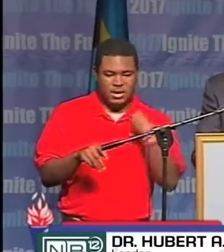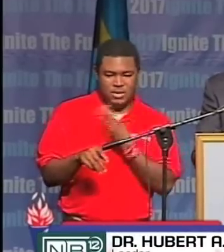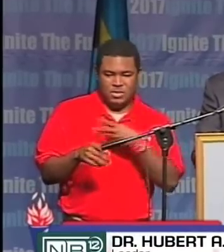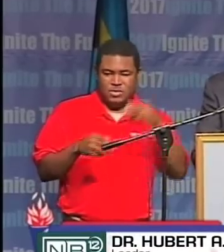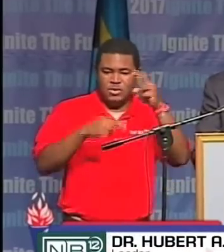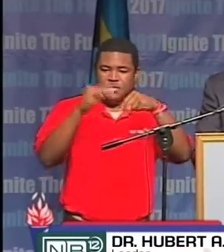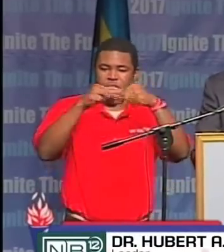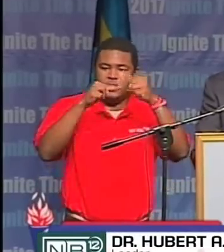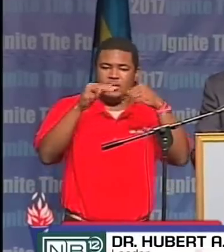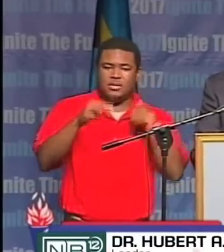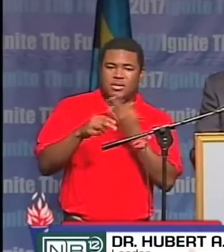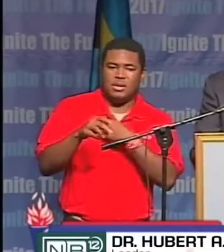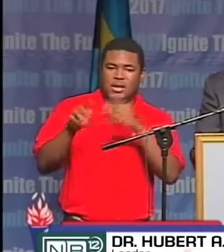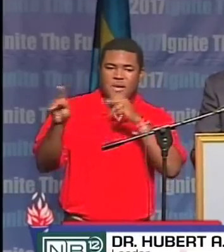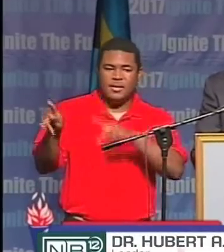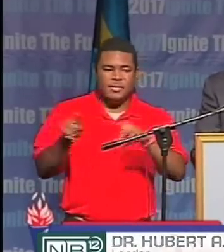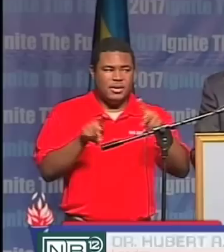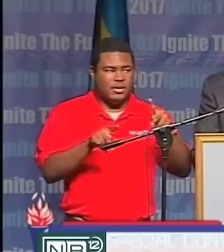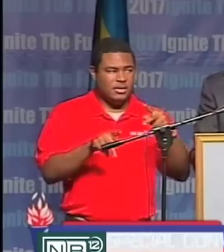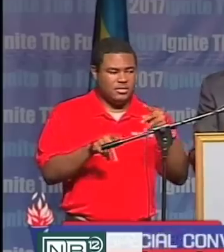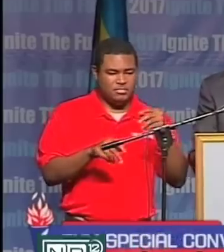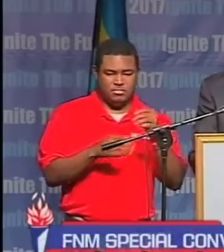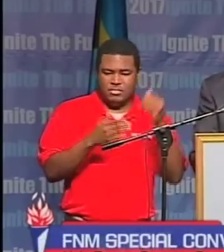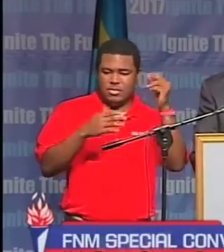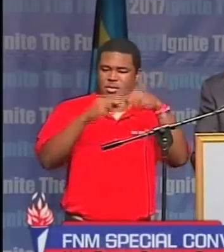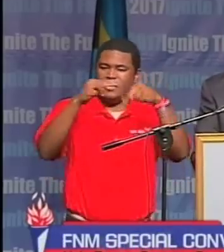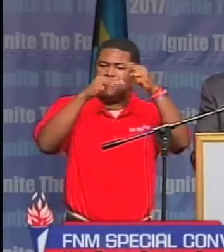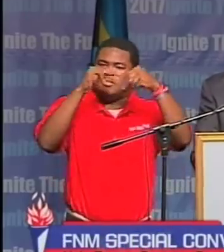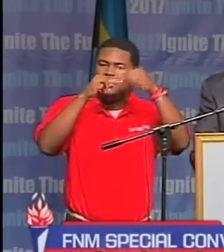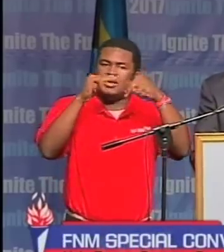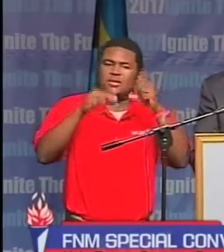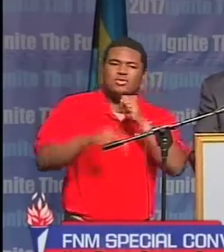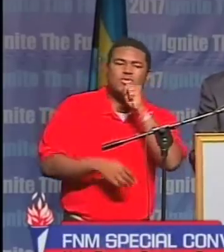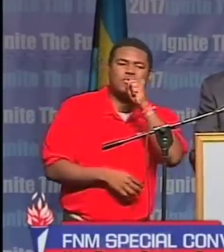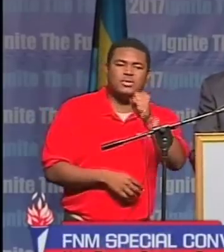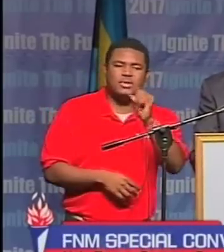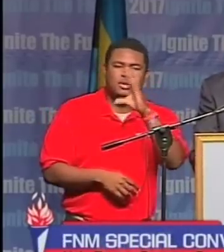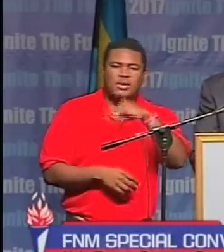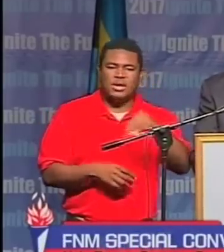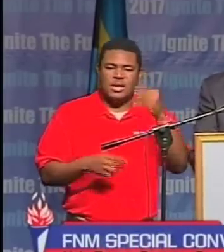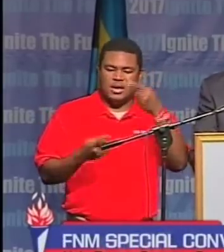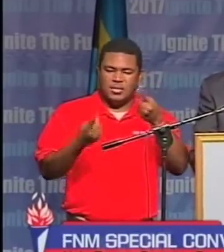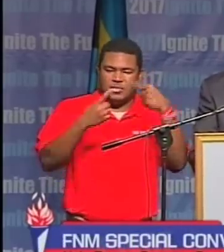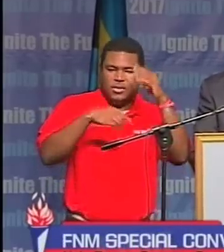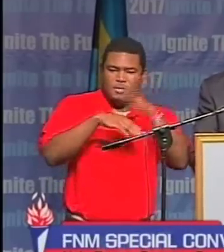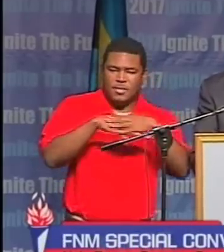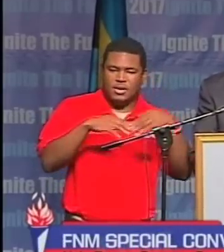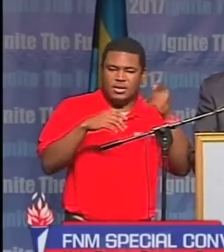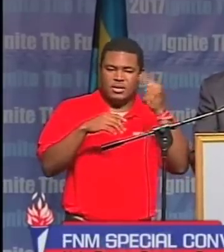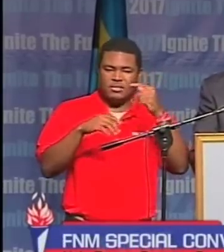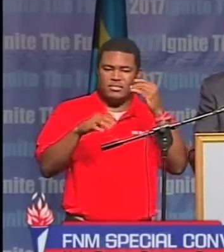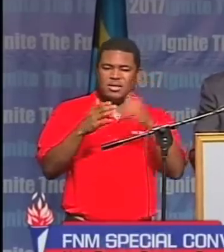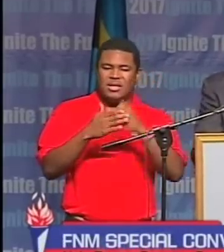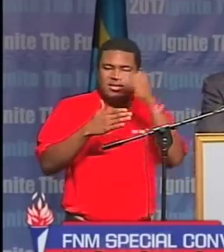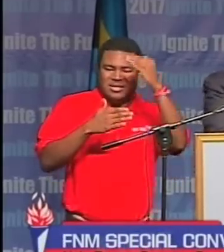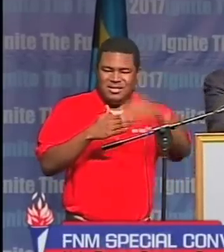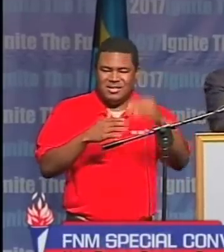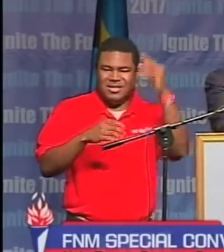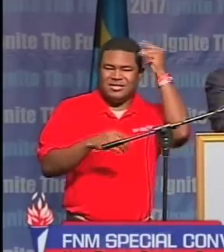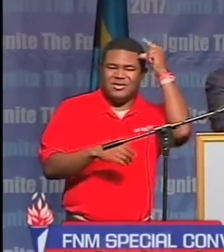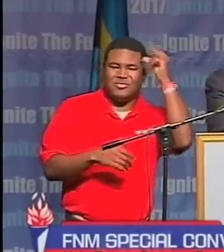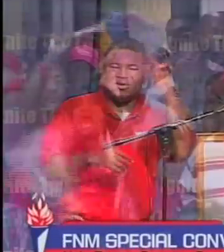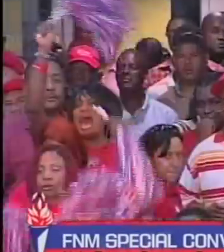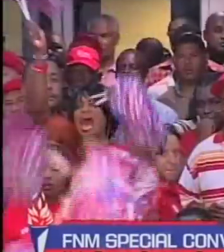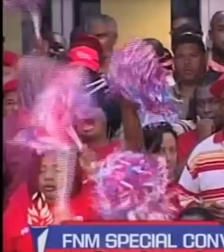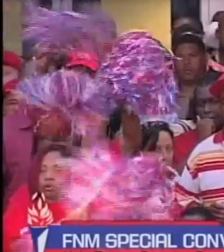our plans, rebuild confidence, and return as the next government of the Commonwealth of